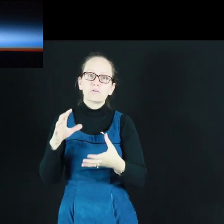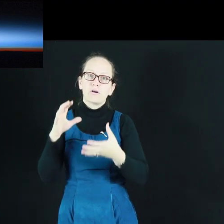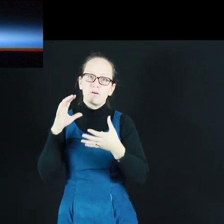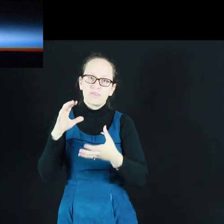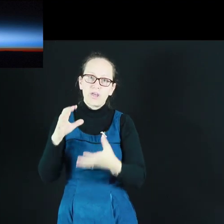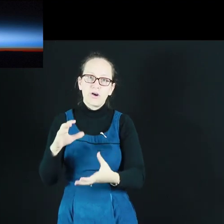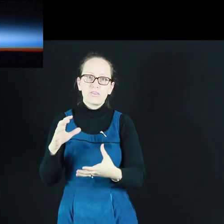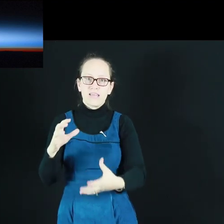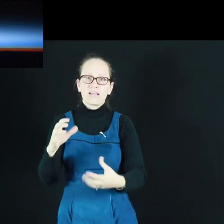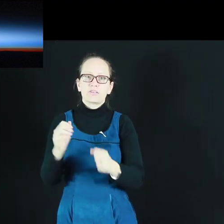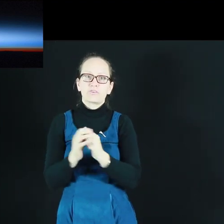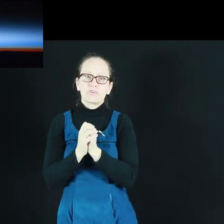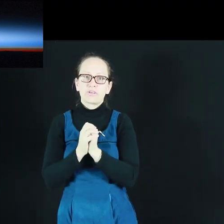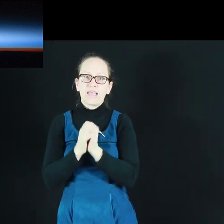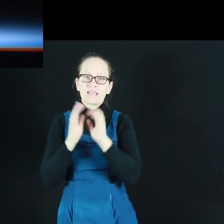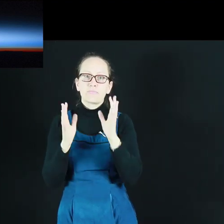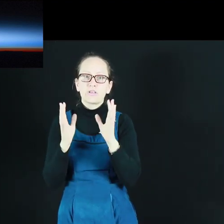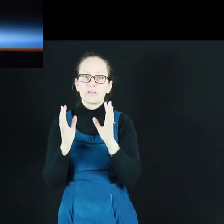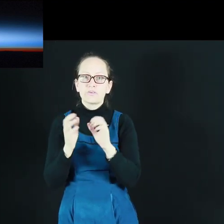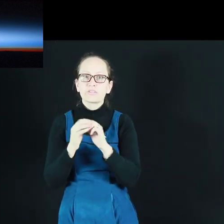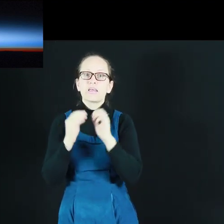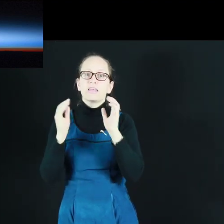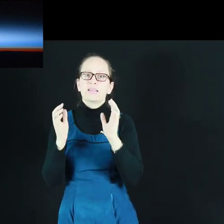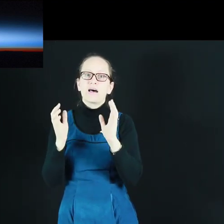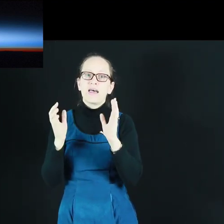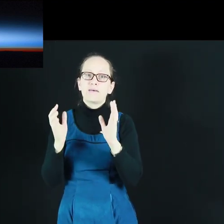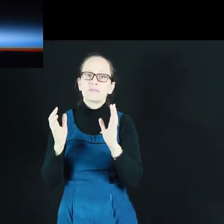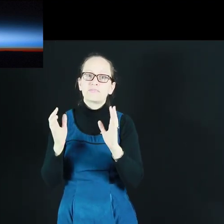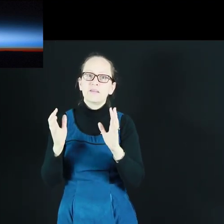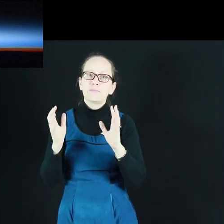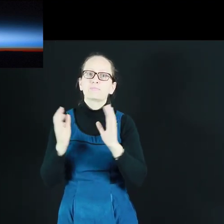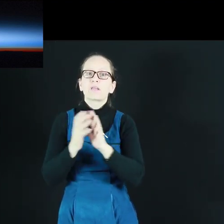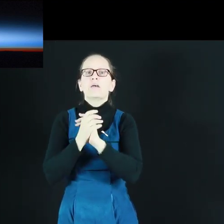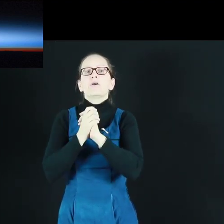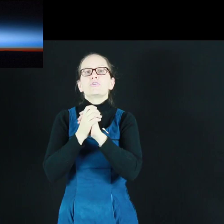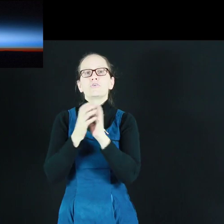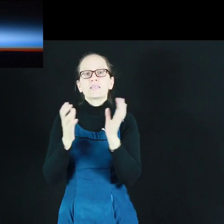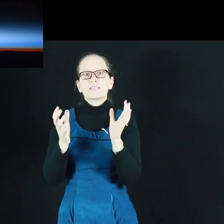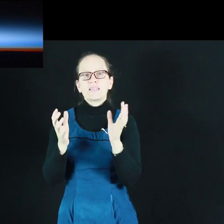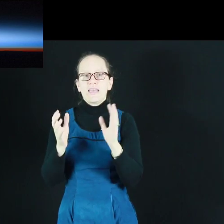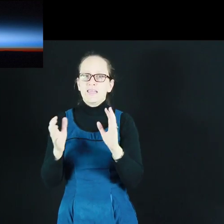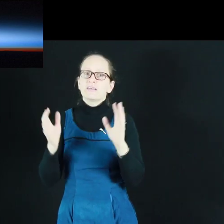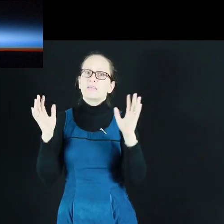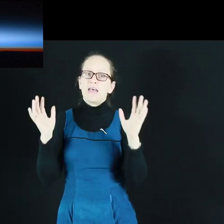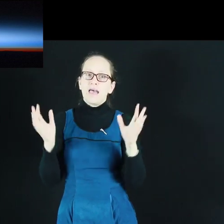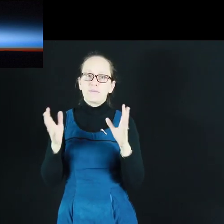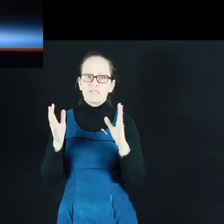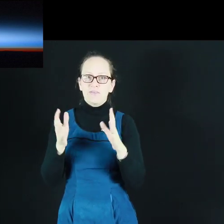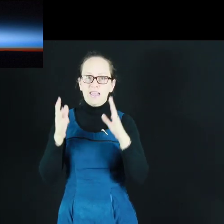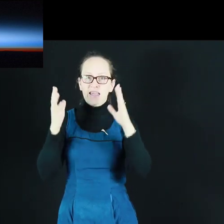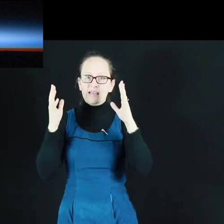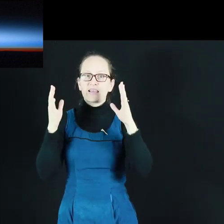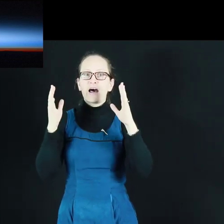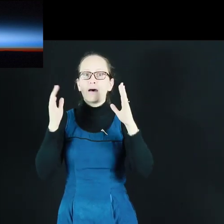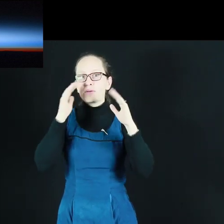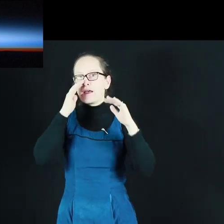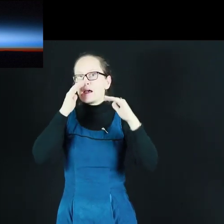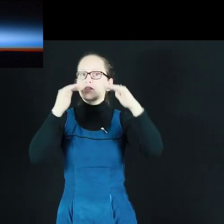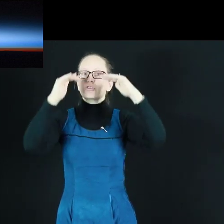of the Earth acting on all the gas molecules in our atmosphere. During the day, the atmosphere heats up and the